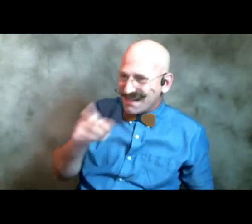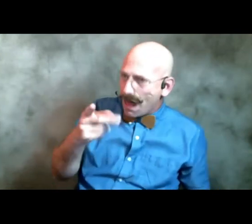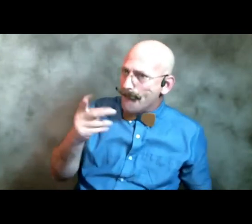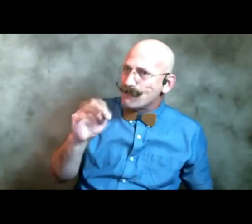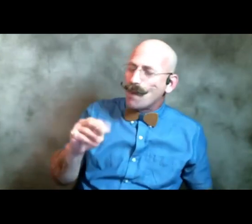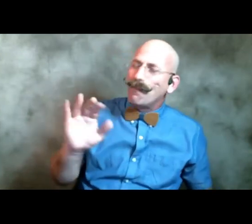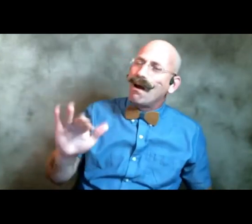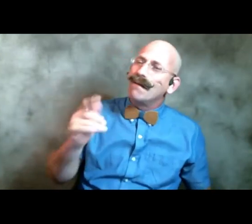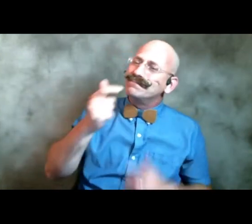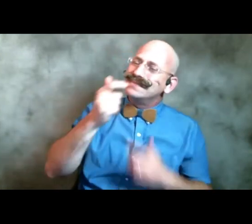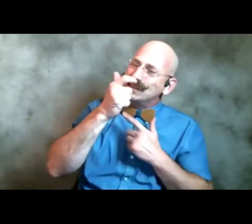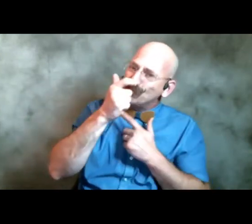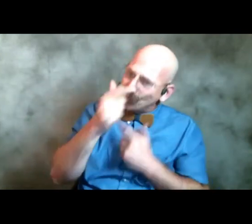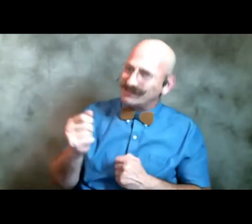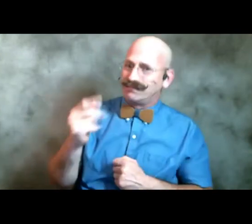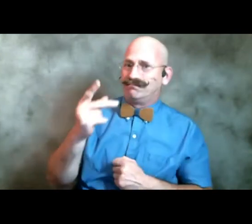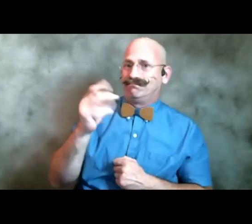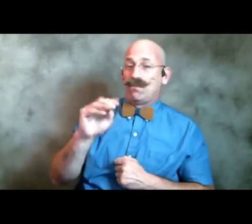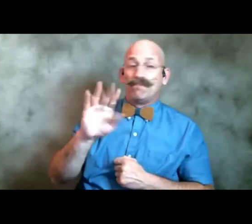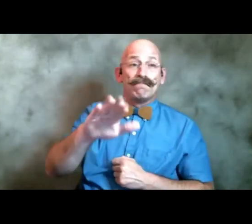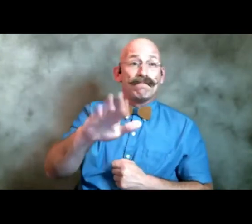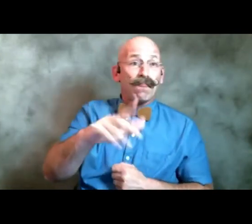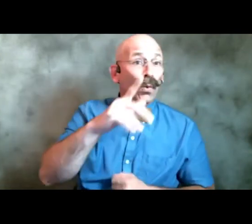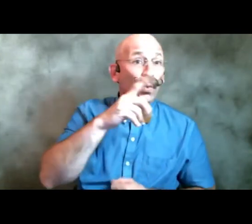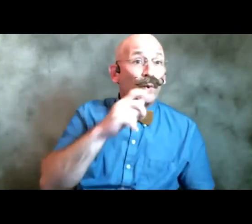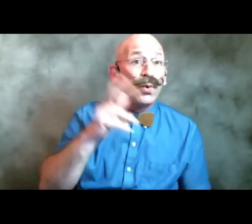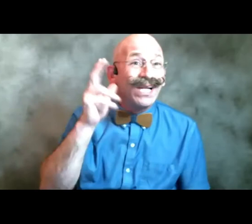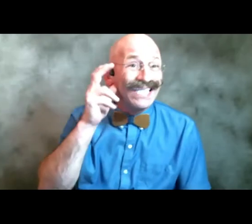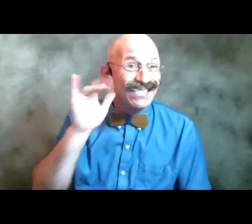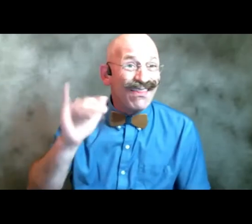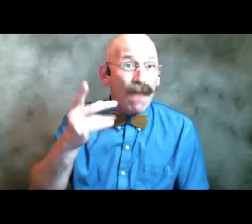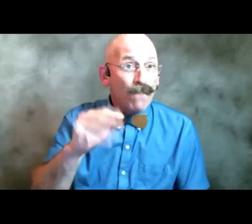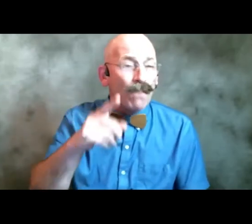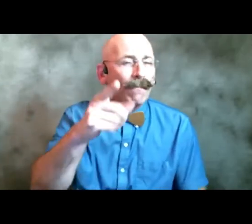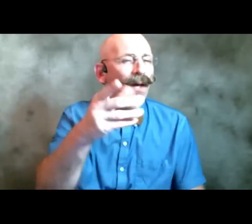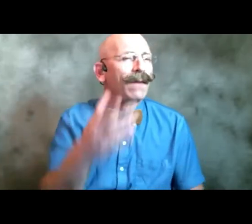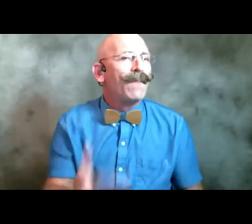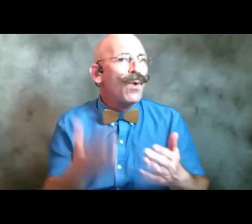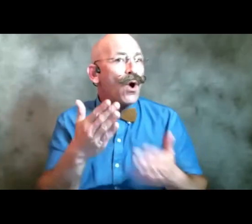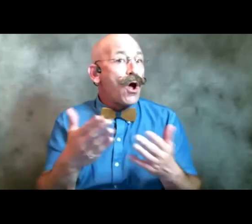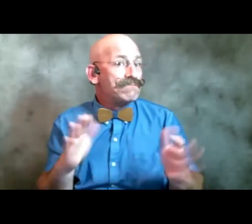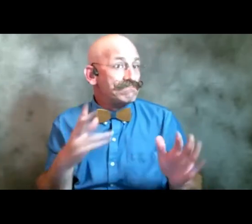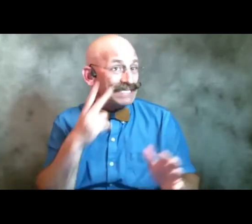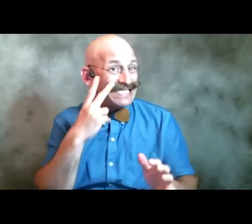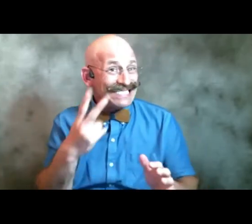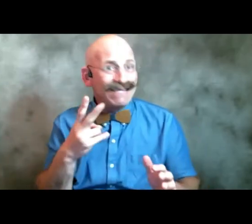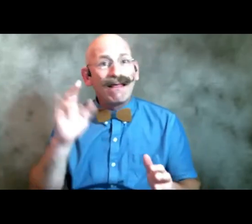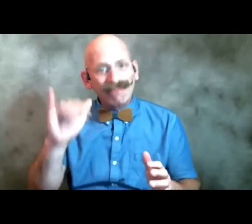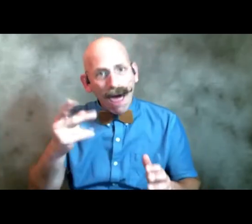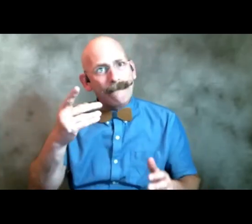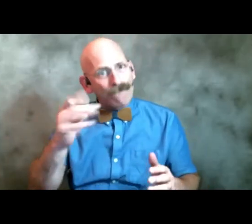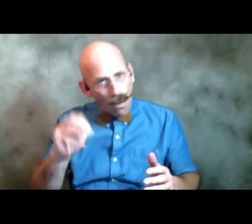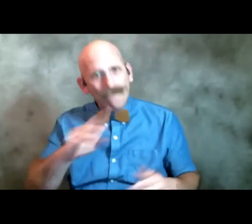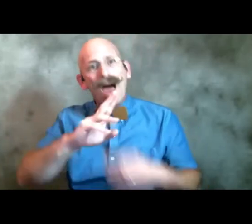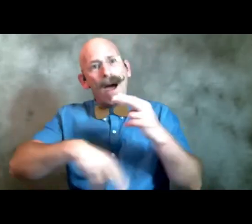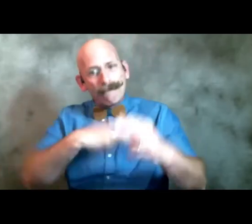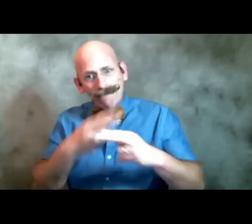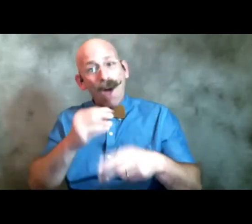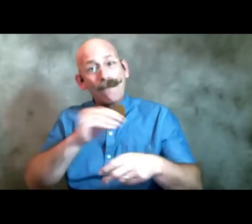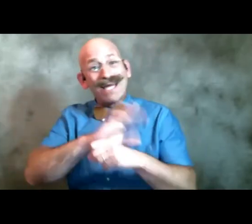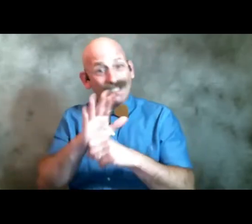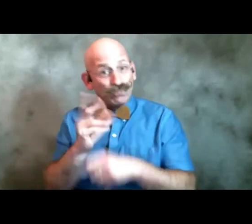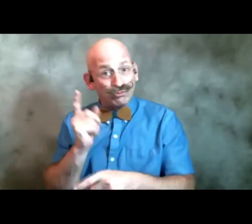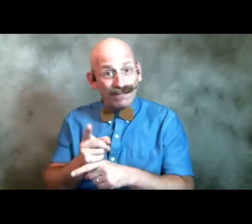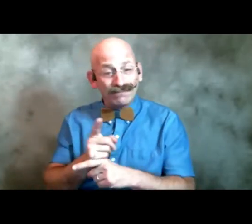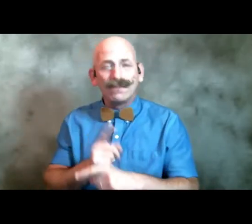because if you're listening you probably have spotted but this is a poem about the pandemic right but